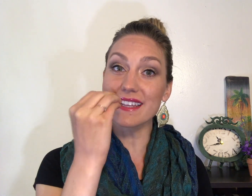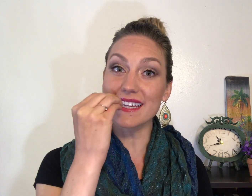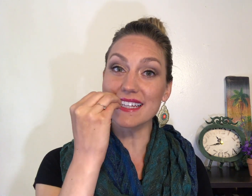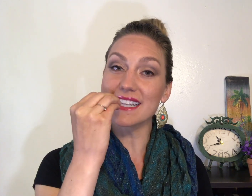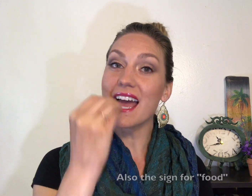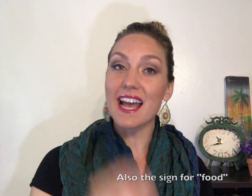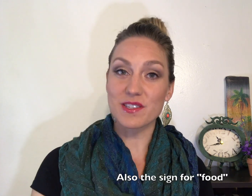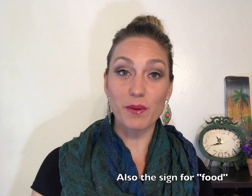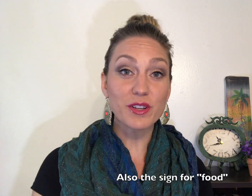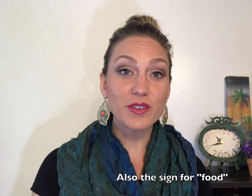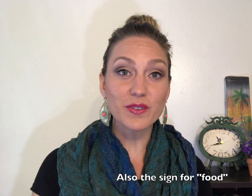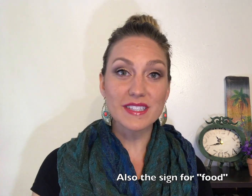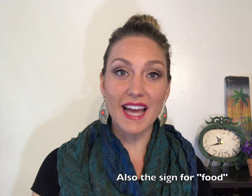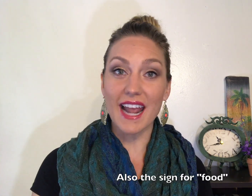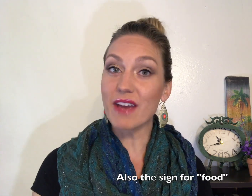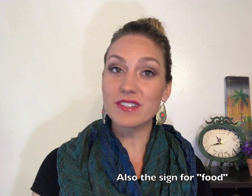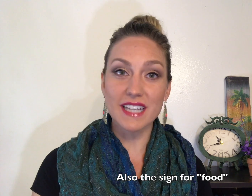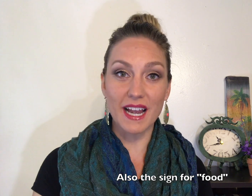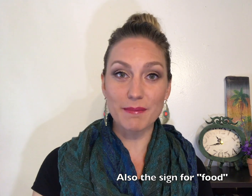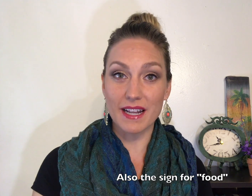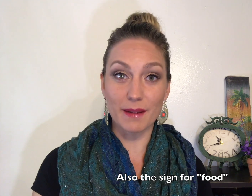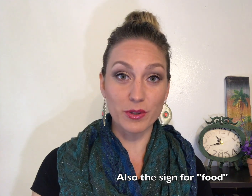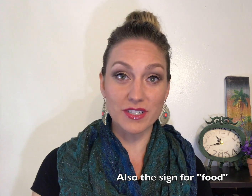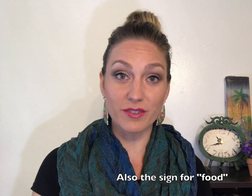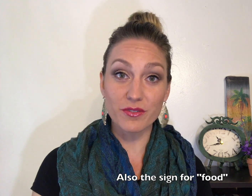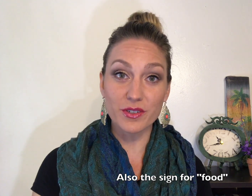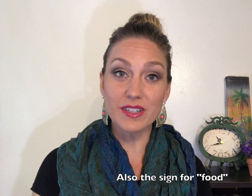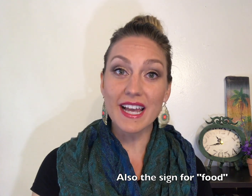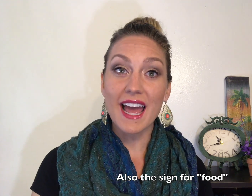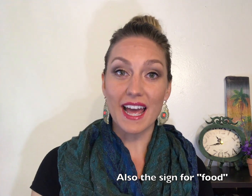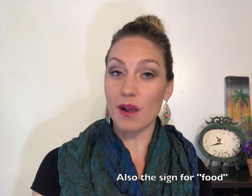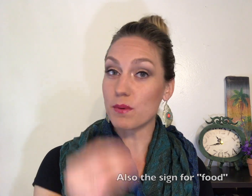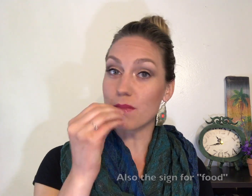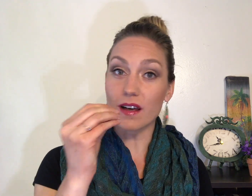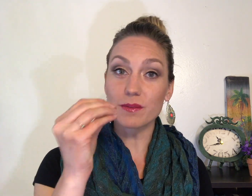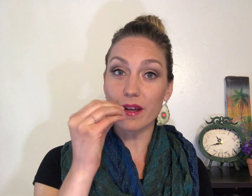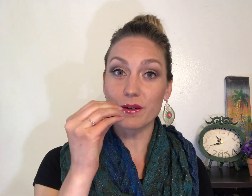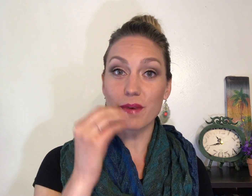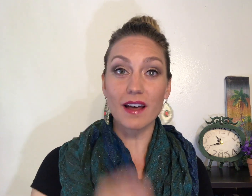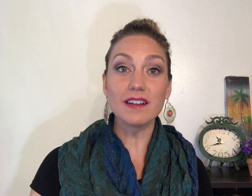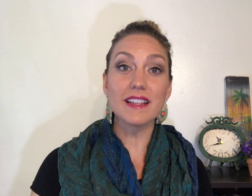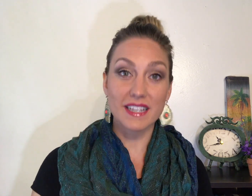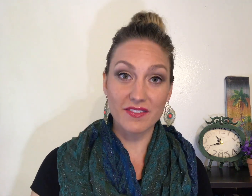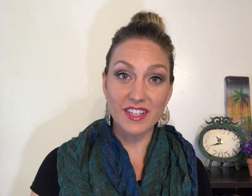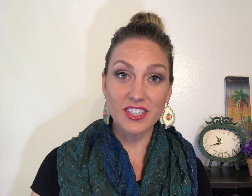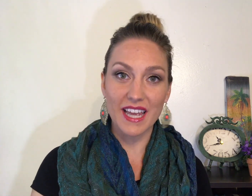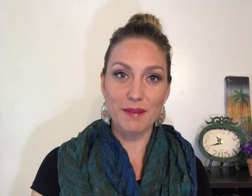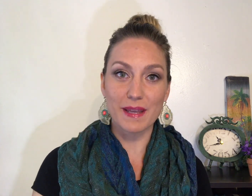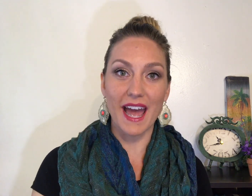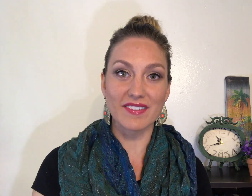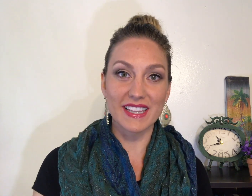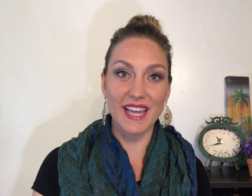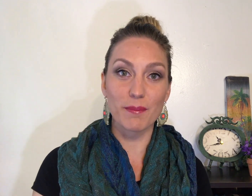eat and so I would use that every time that I'm using food and I would model model model and then eventually I'd be having them